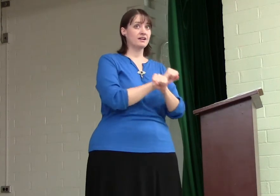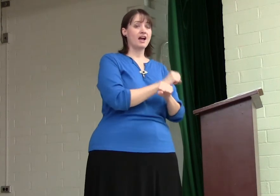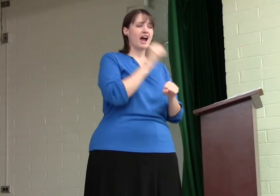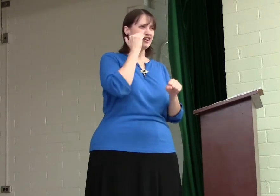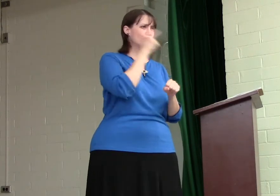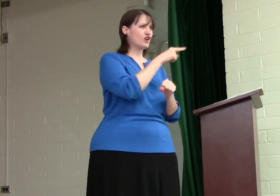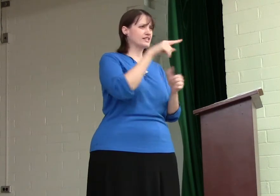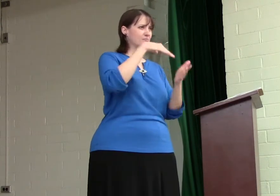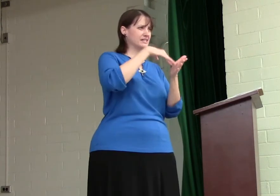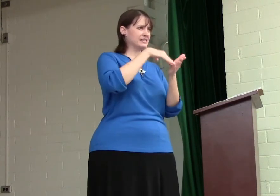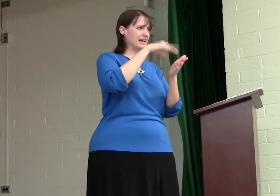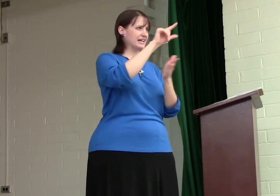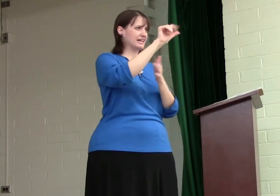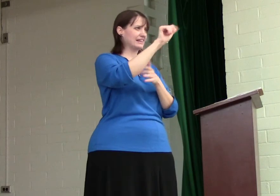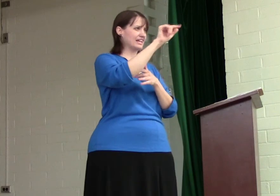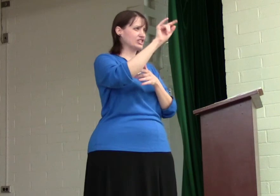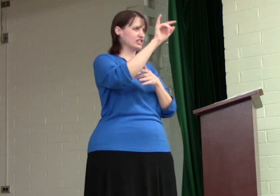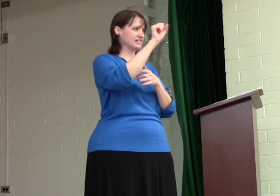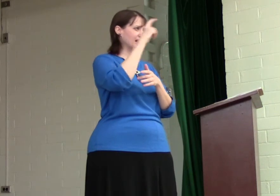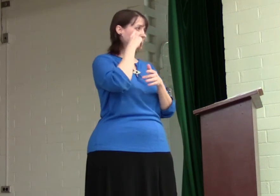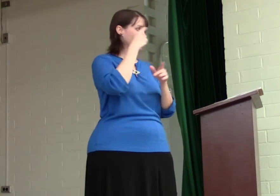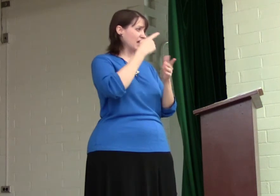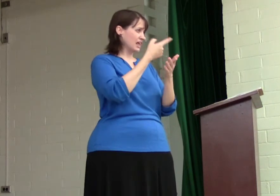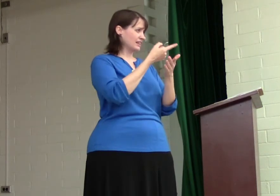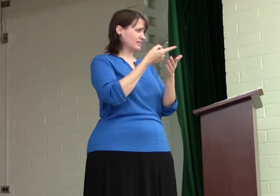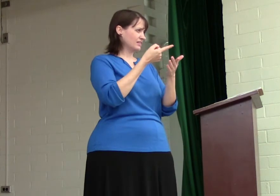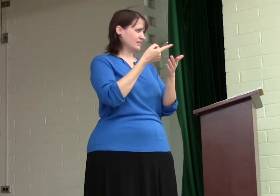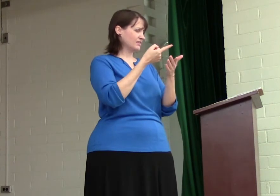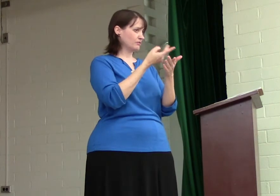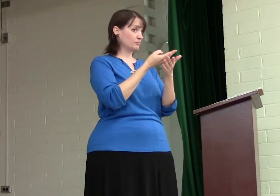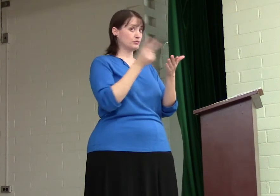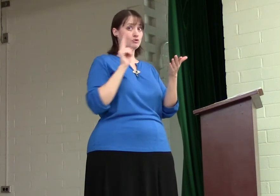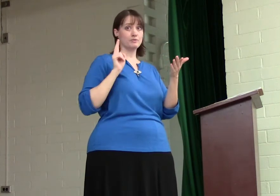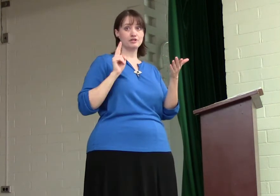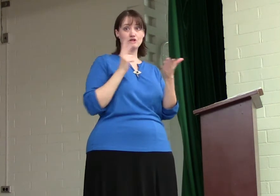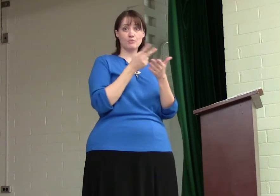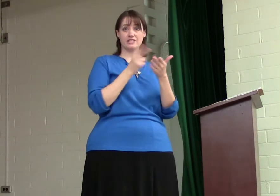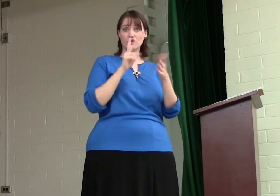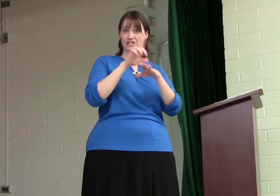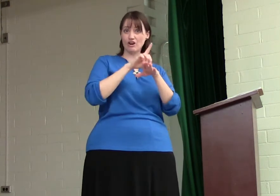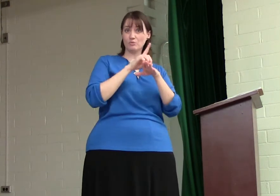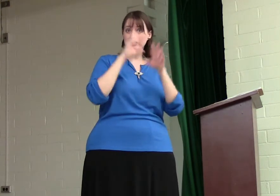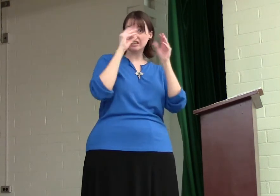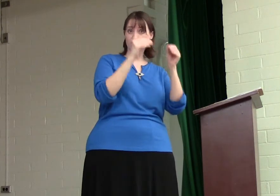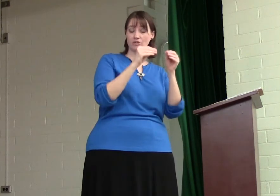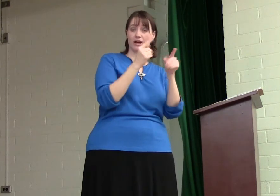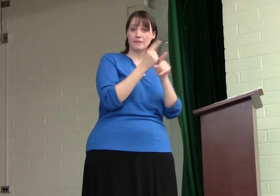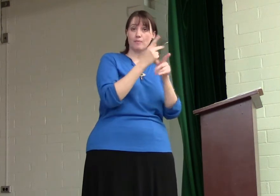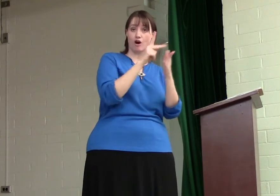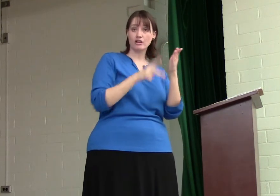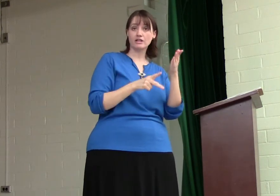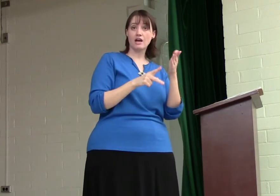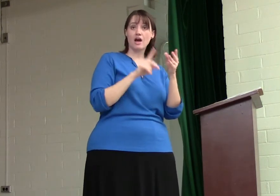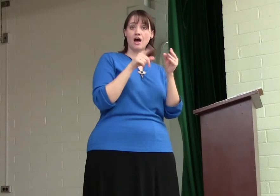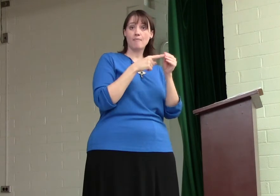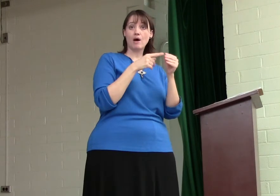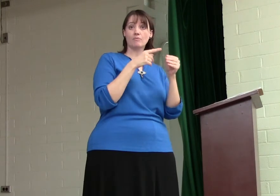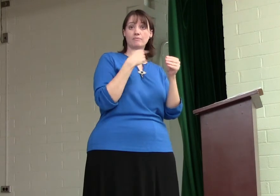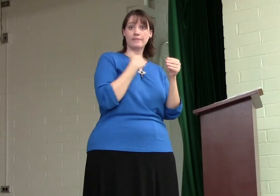I know you guys have been studying Galatians, and I think, well, it would have been two weeks ago. Daryl was teaching, right, the part about that